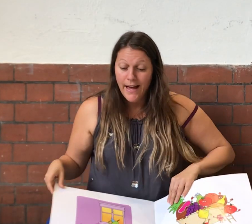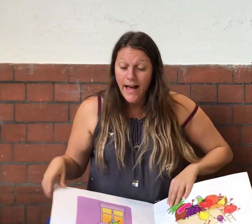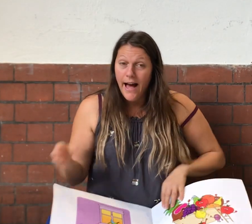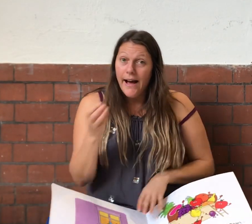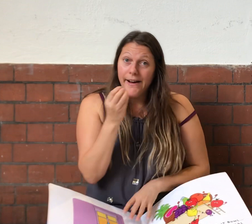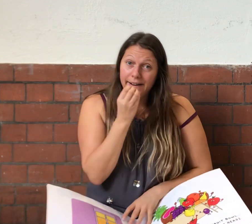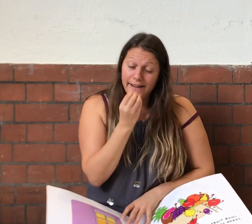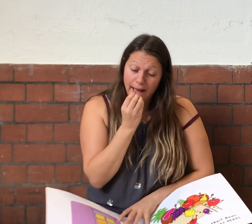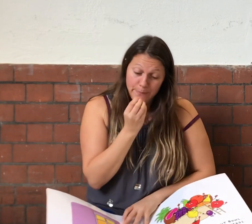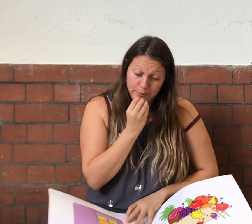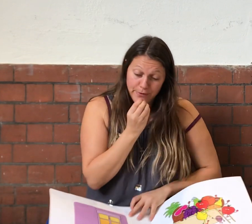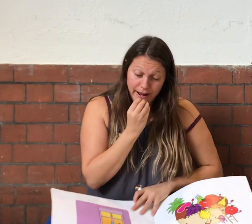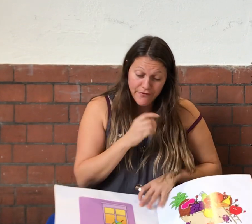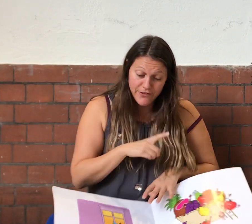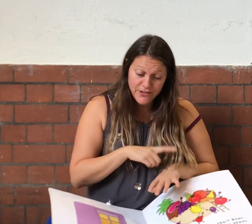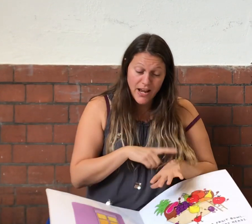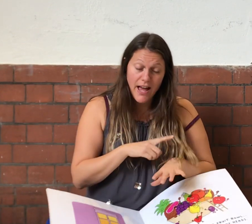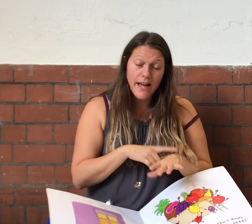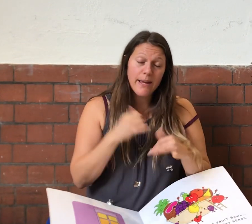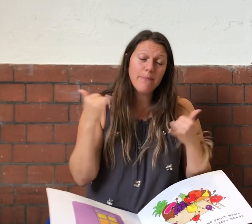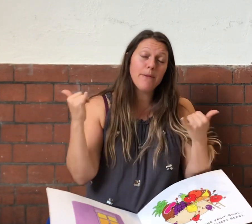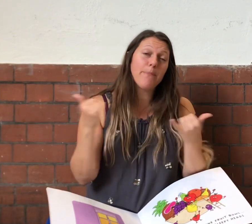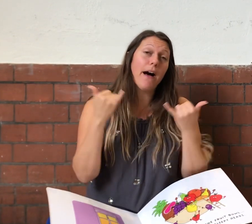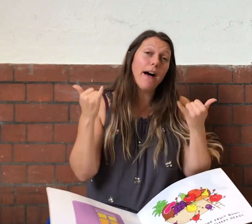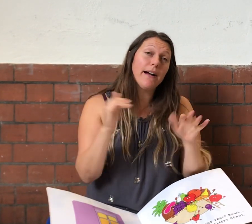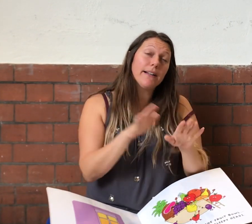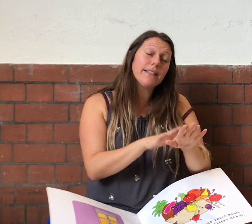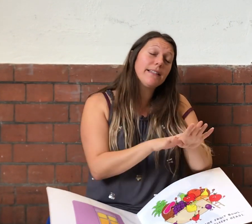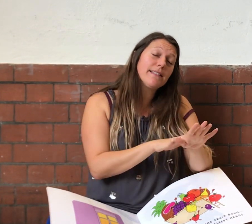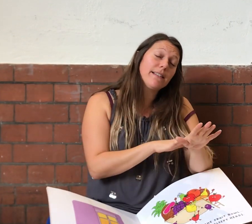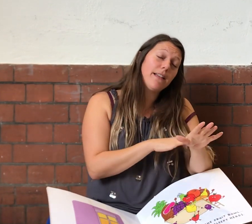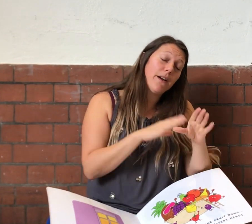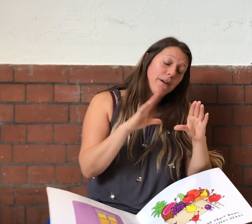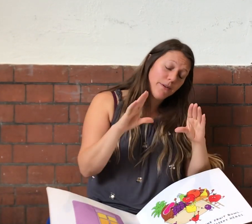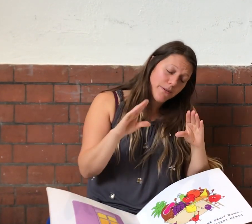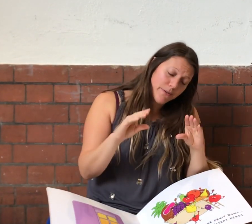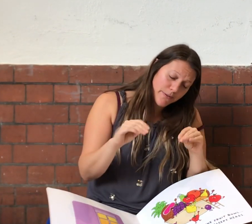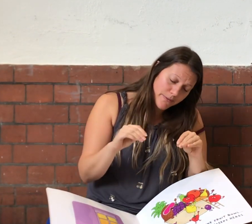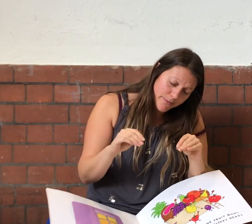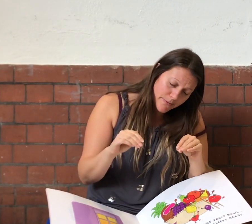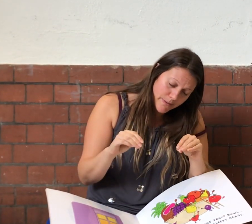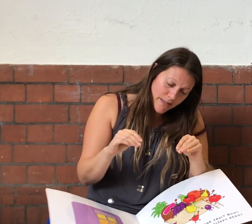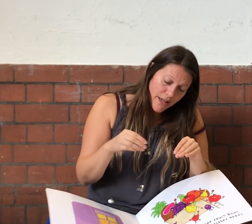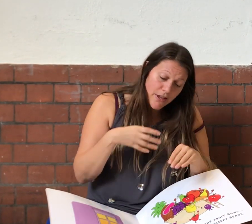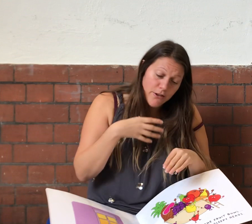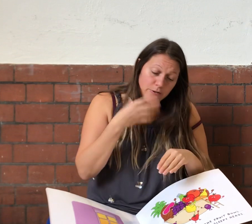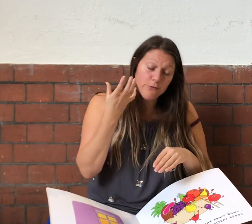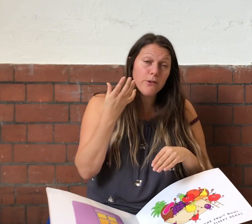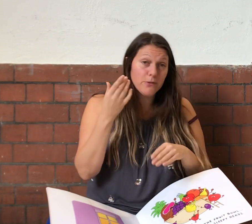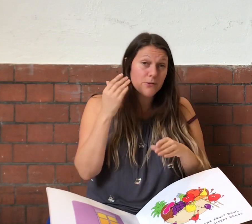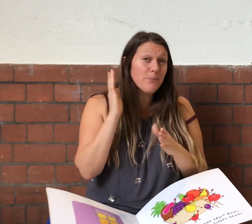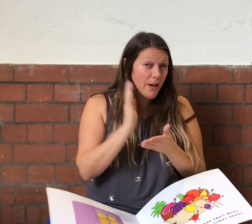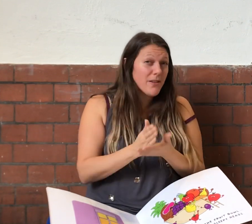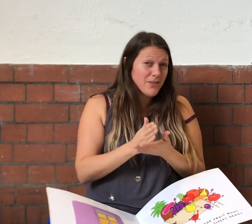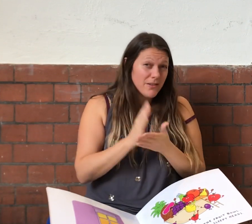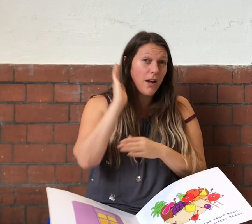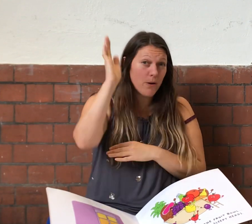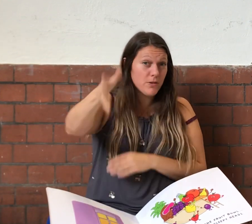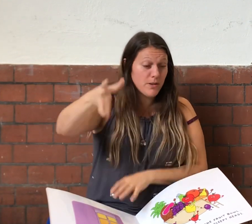At breakfast time, the party slows. The fruit must go to